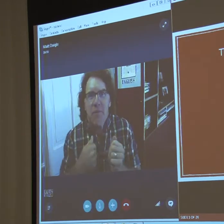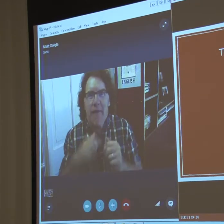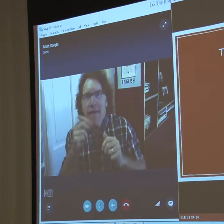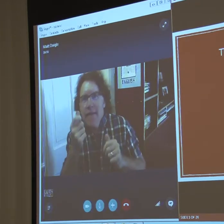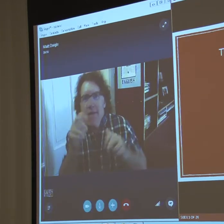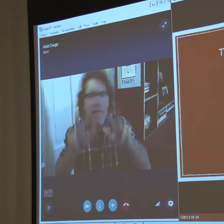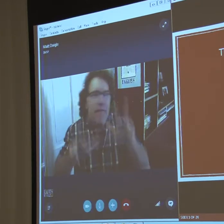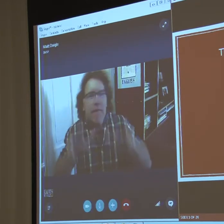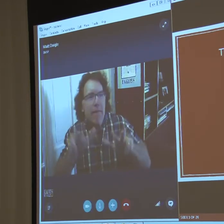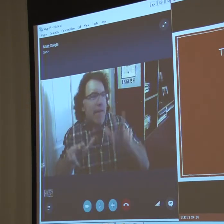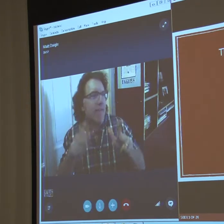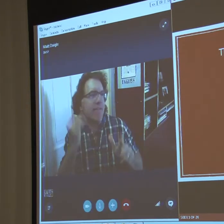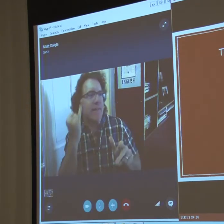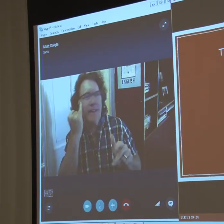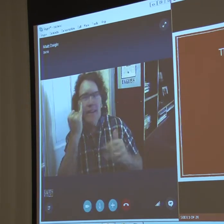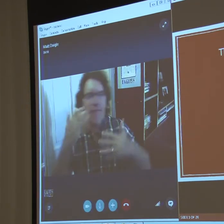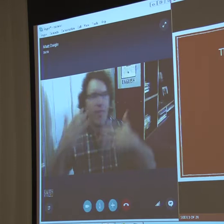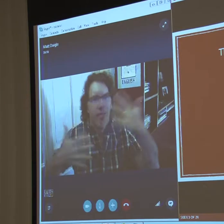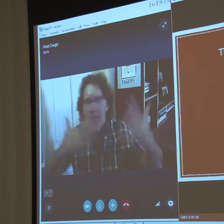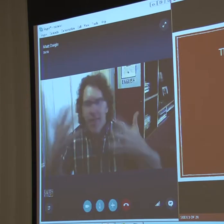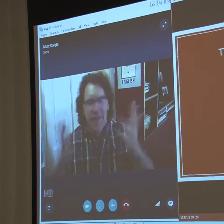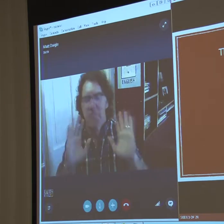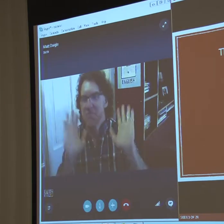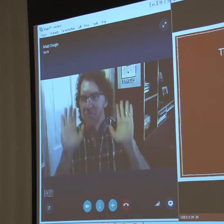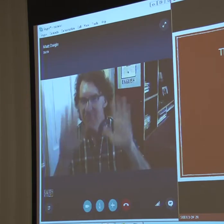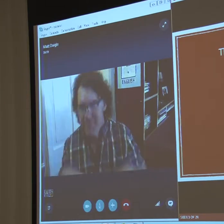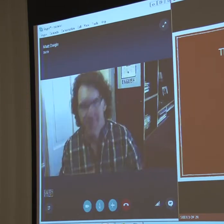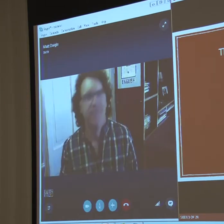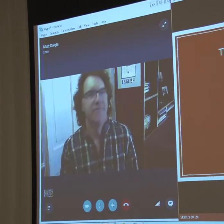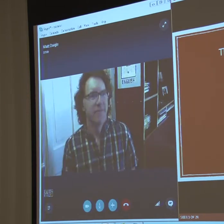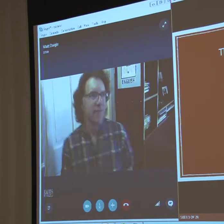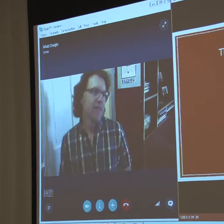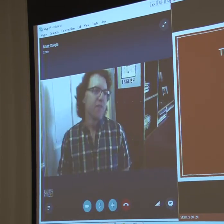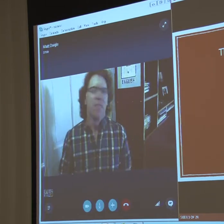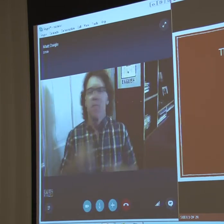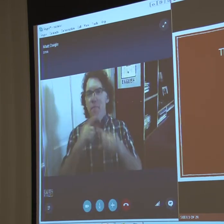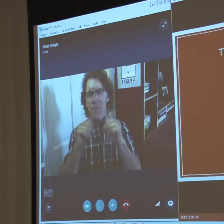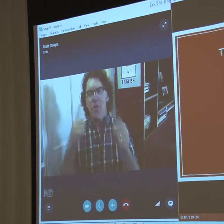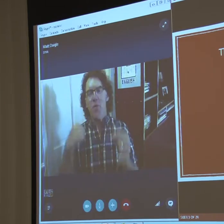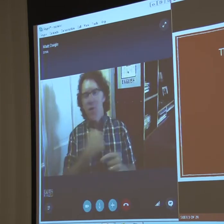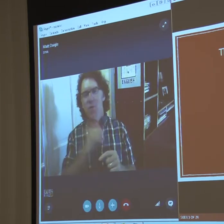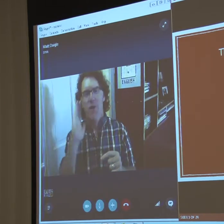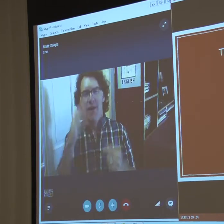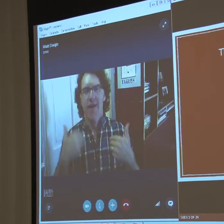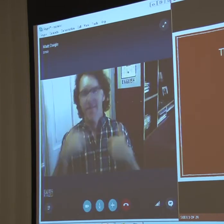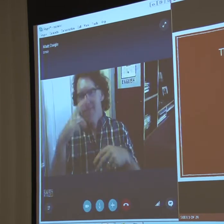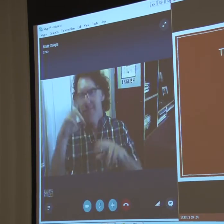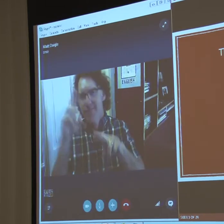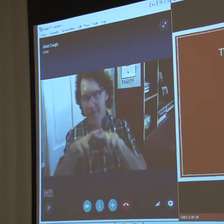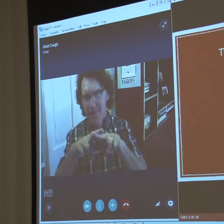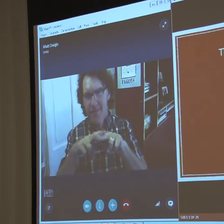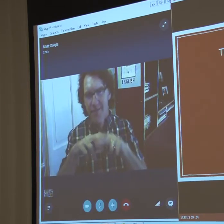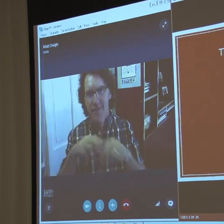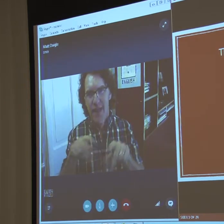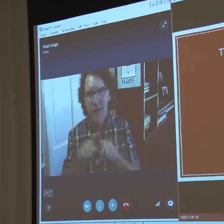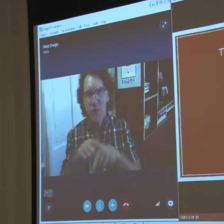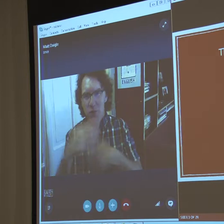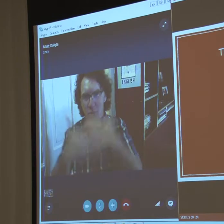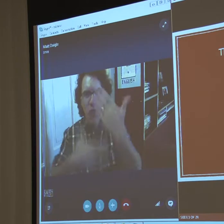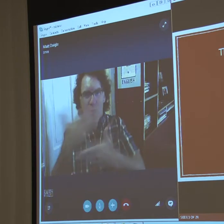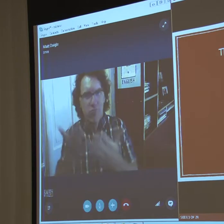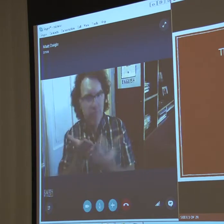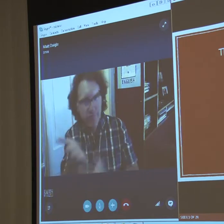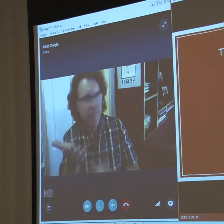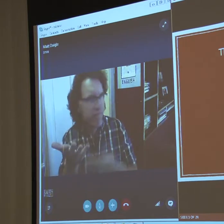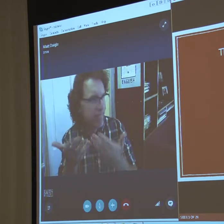elementary schools. So I'm feeling a little bit awkward with this, just a little bit. So just be patient with me if you don't mind. But we will